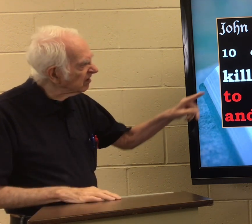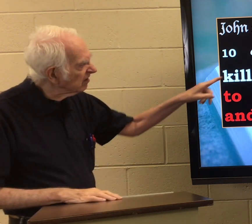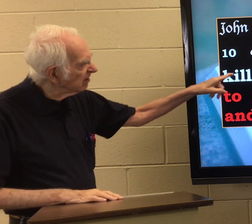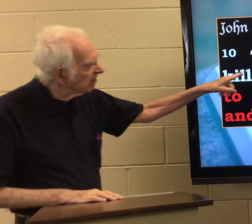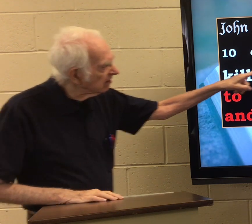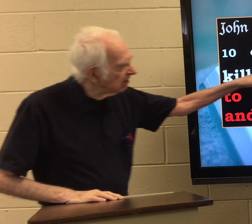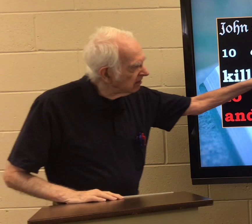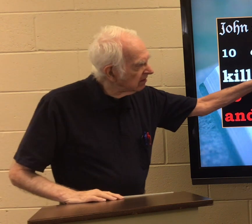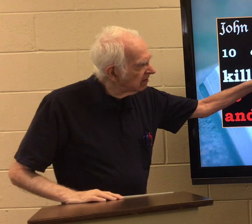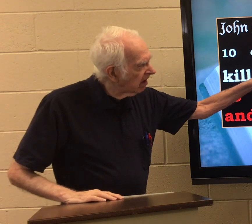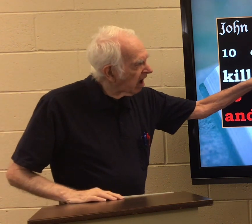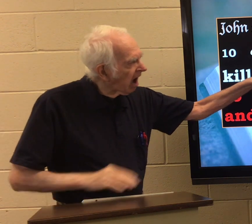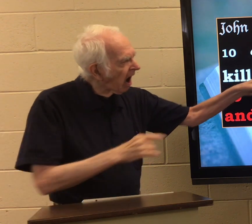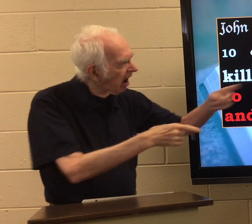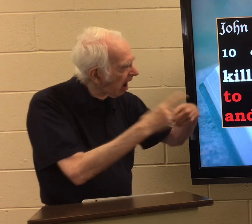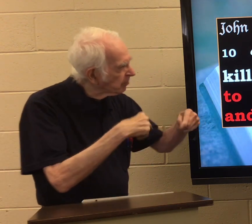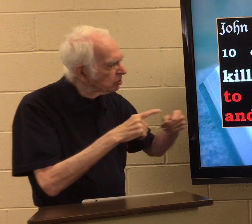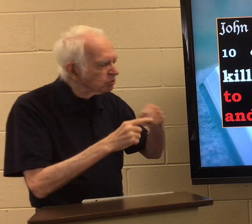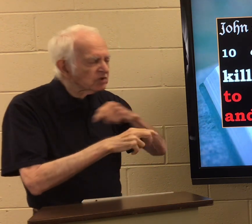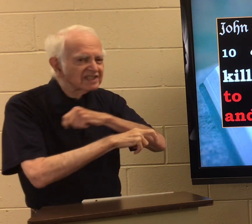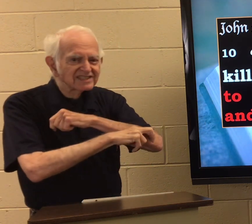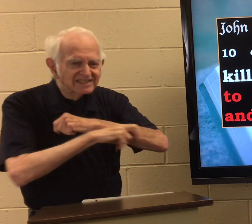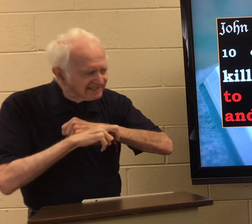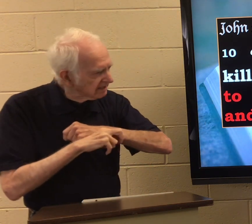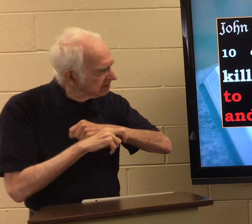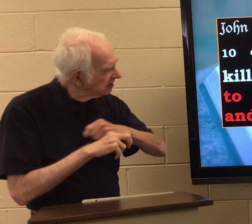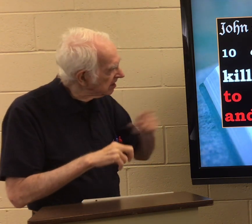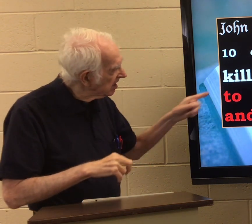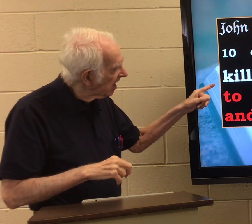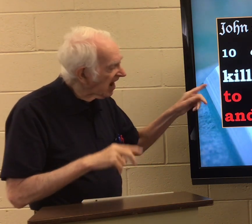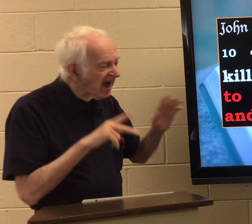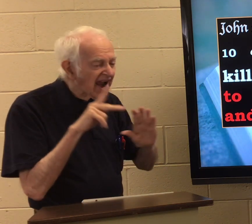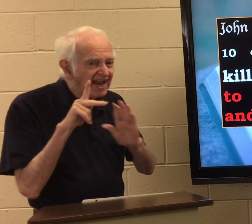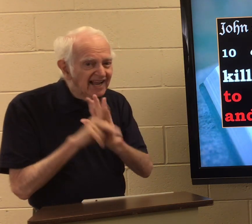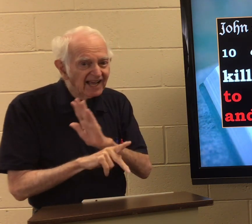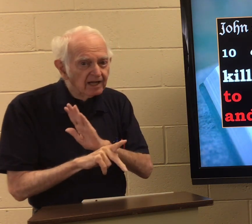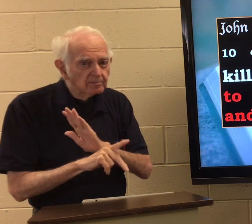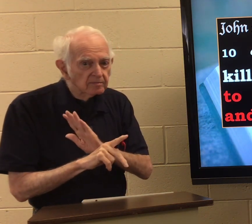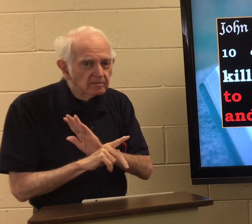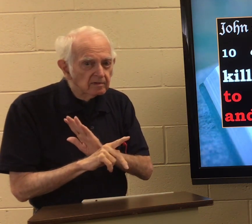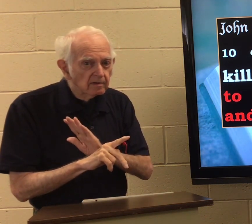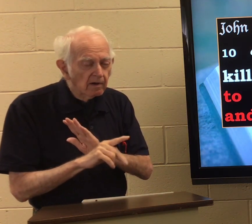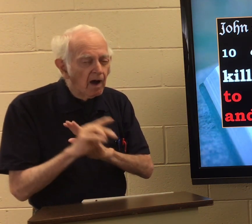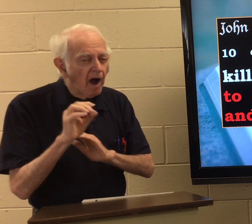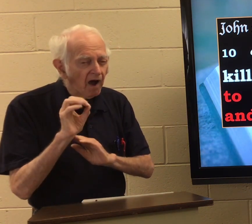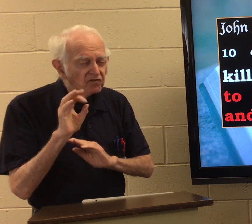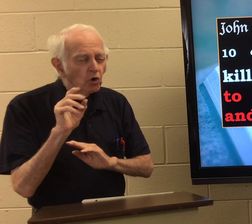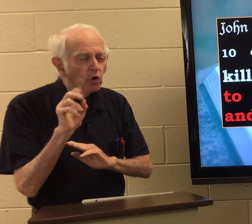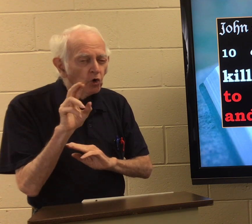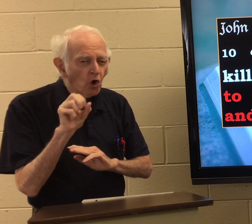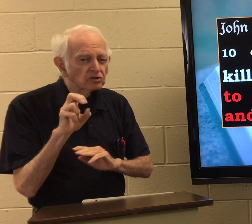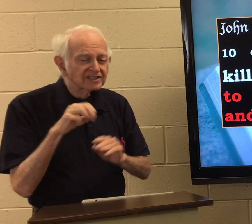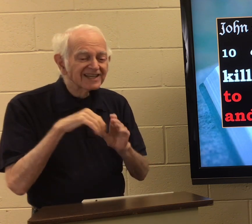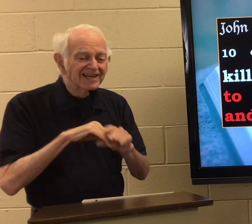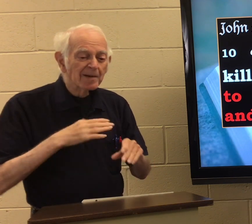Thieves. Came to steal, kill, and of course,